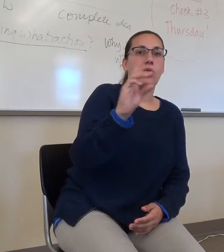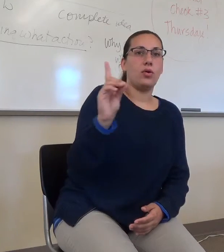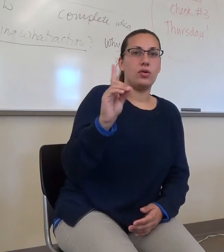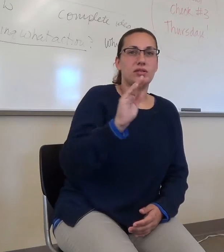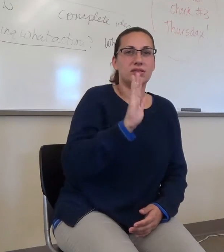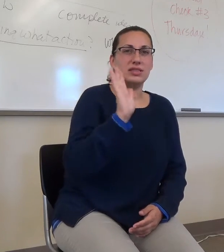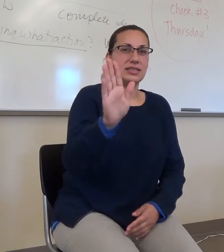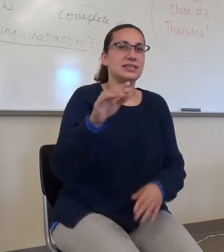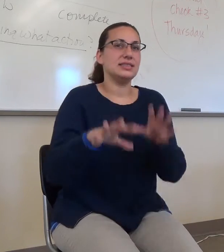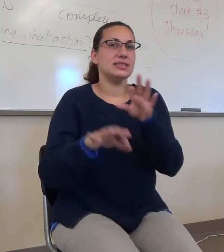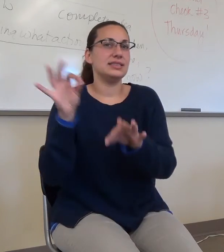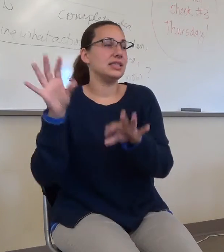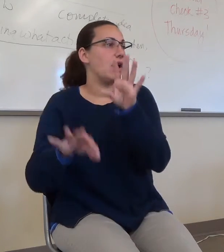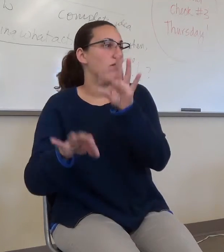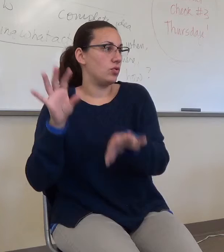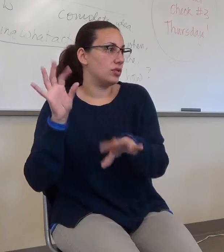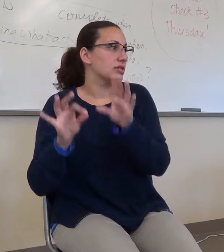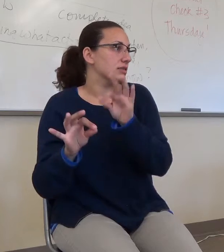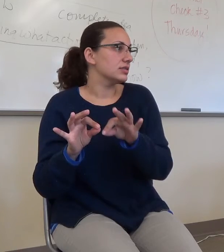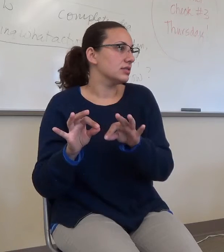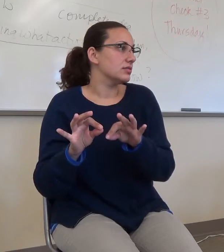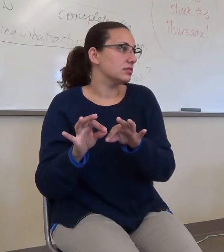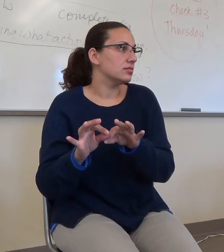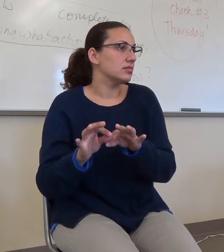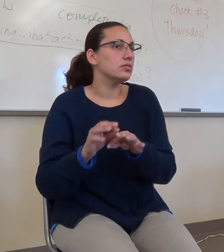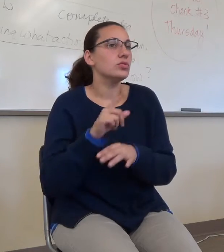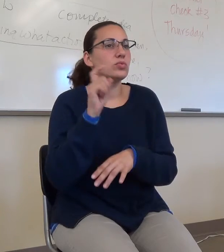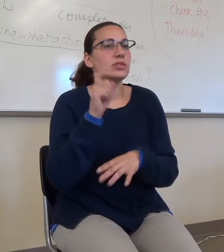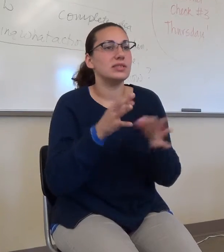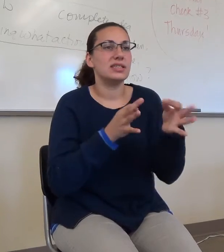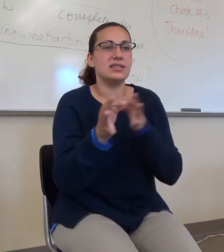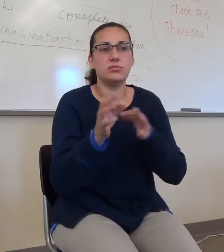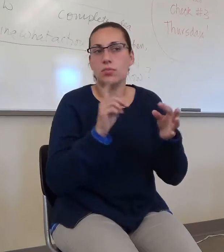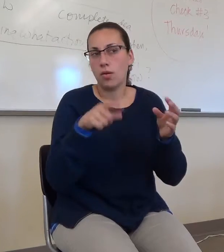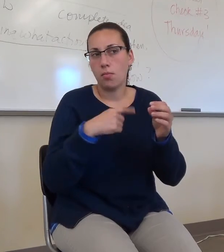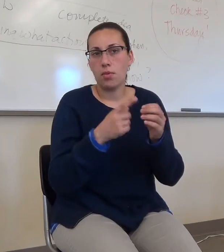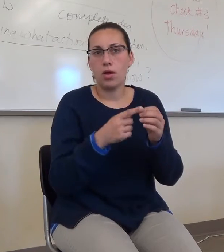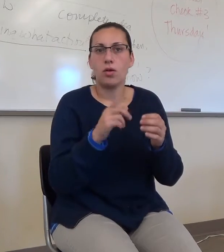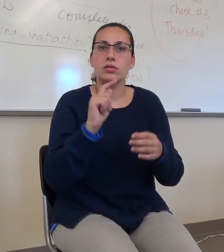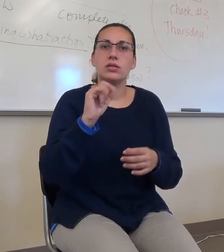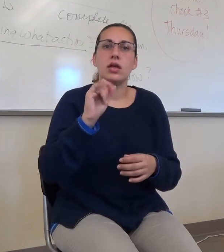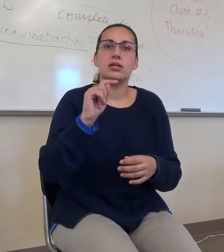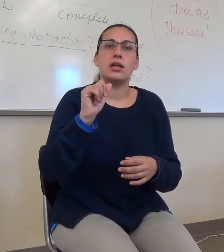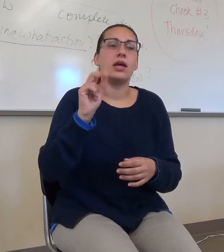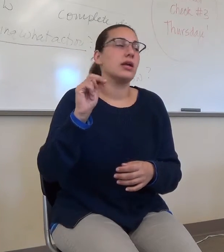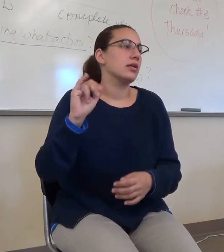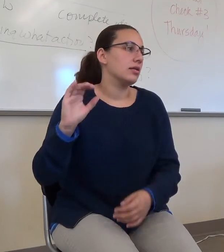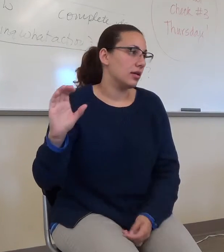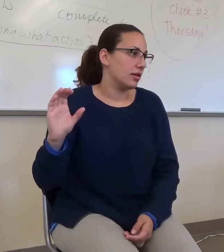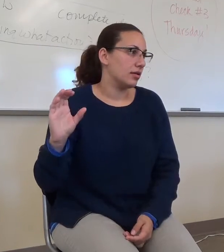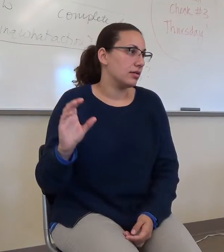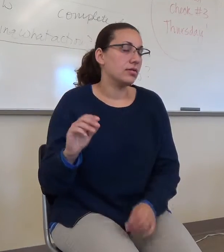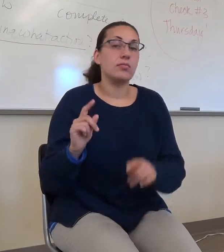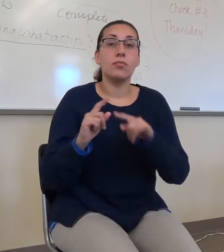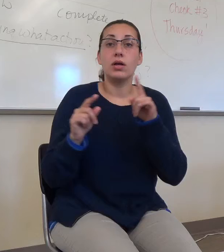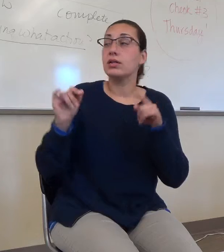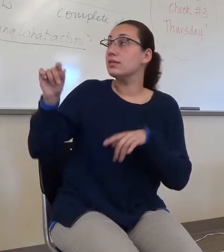that person came back to the Titanic as the most important discovery. So, what is it telling us about